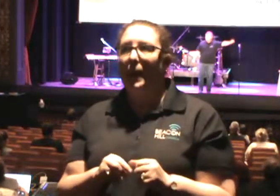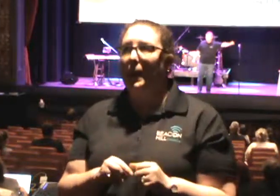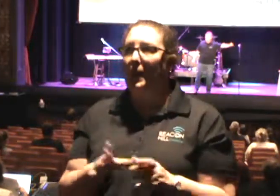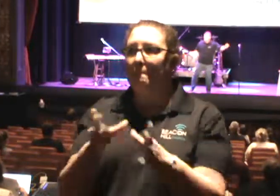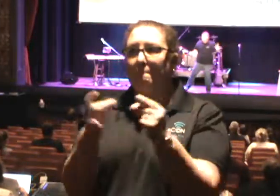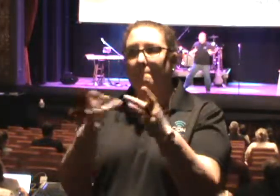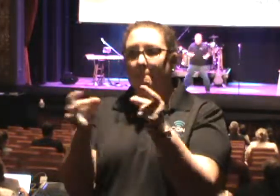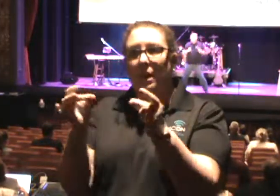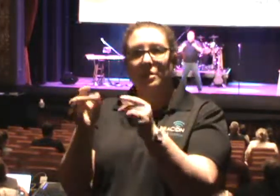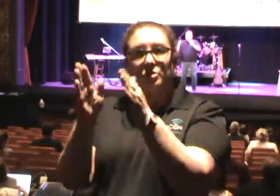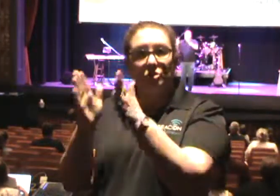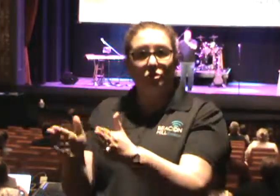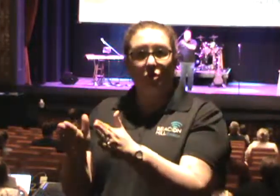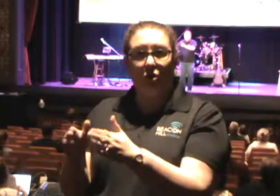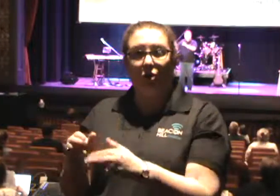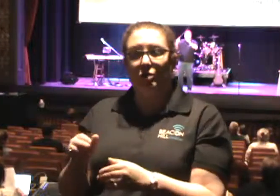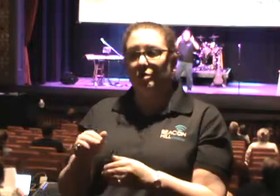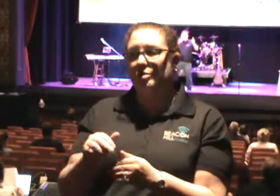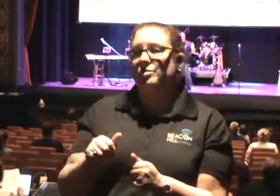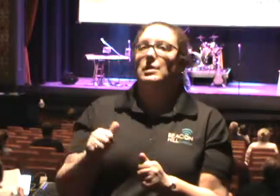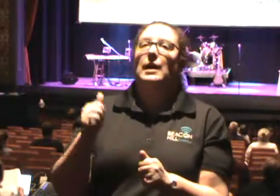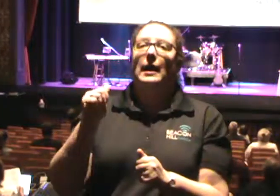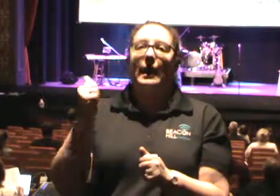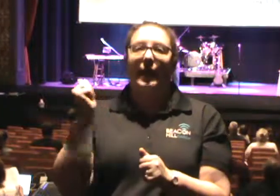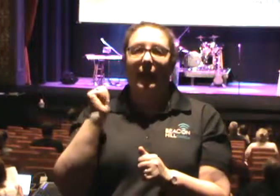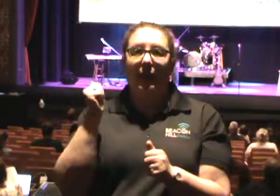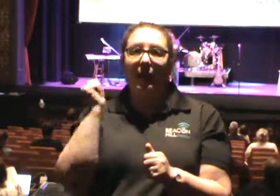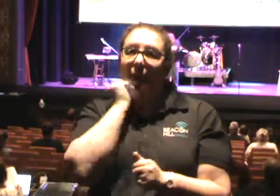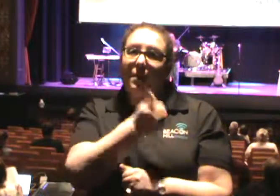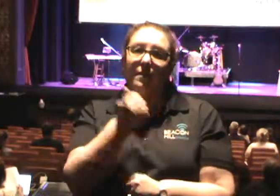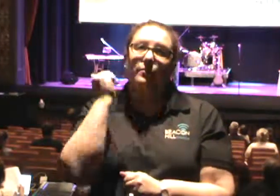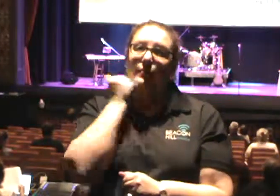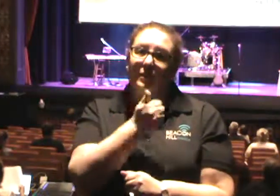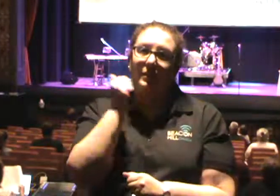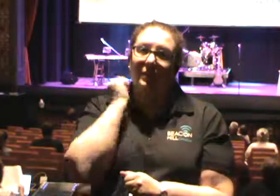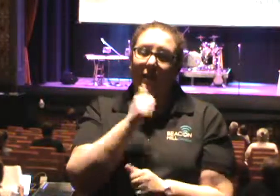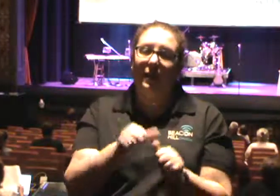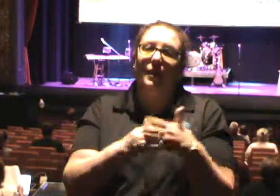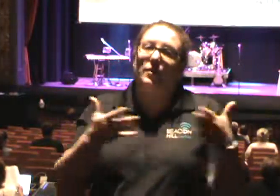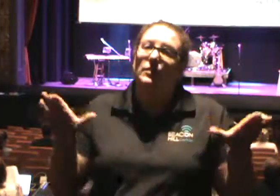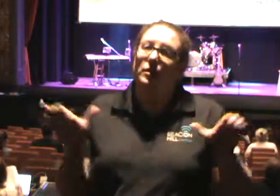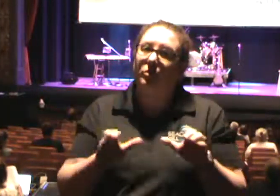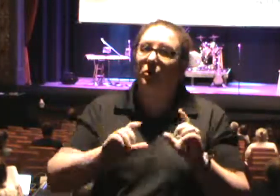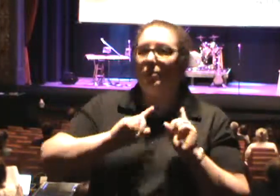seven days a week. Everything we do should be about getting the Gospel message out.